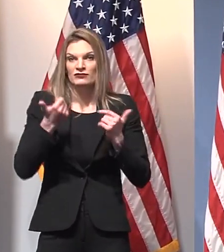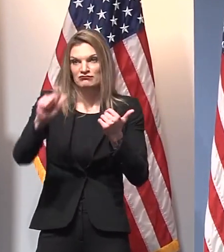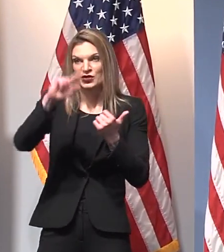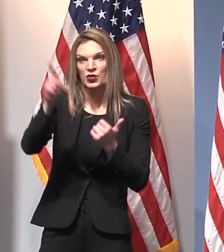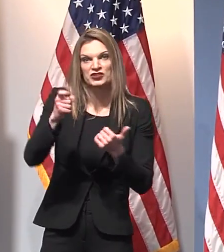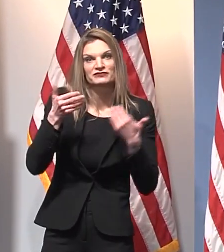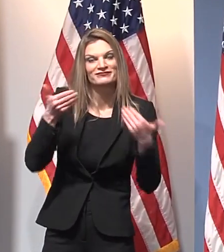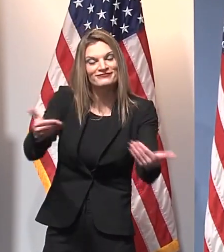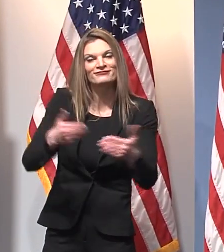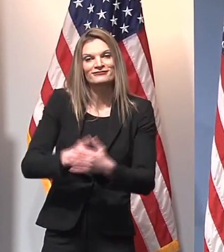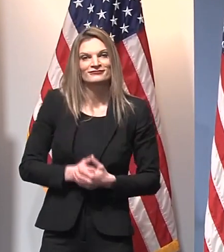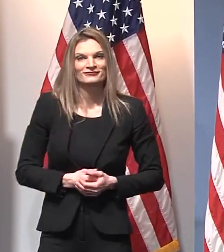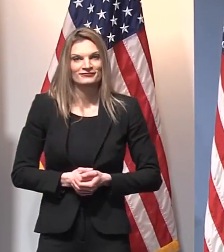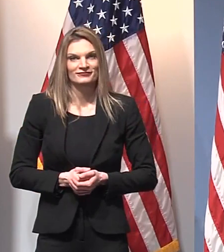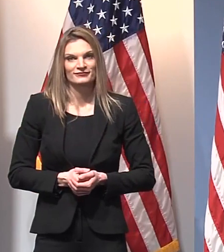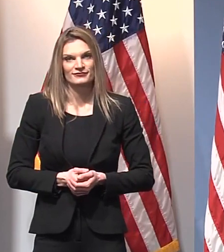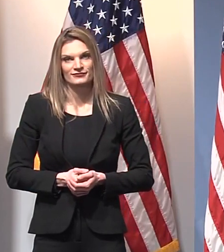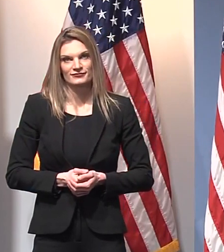for some questions.